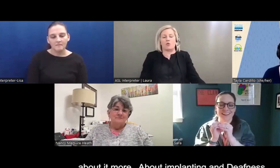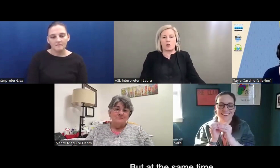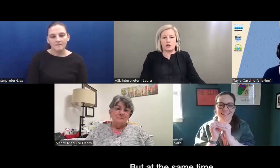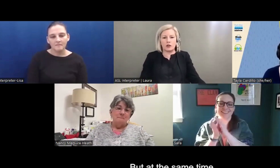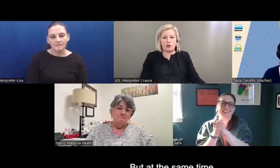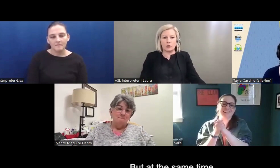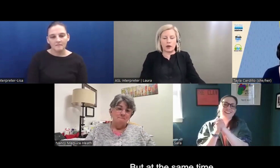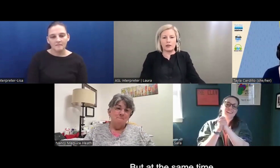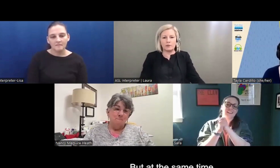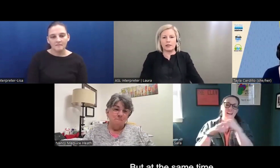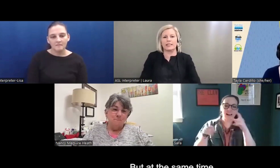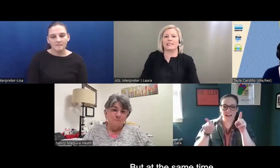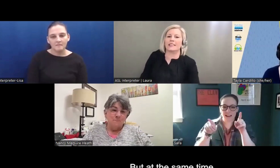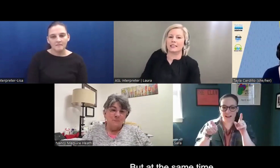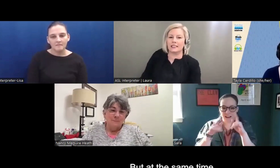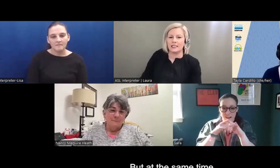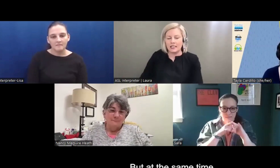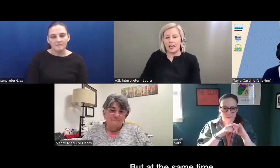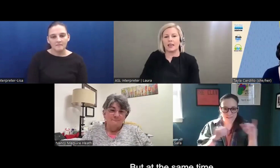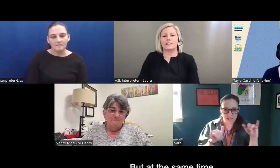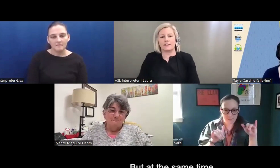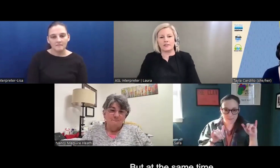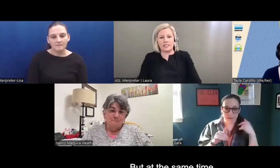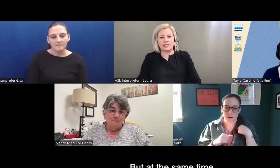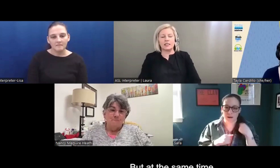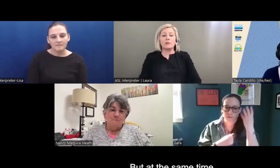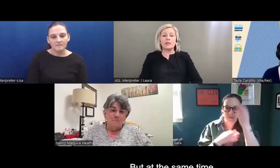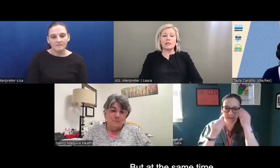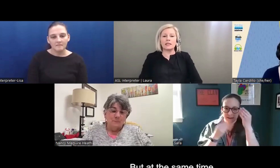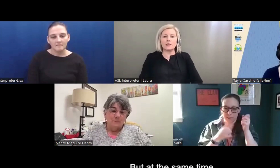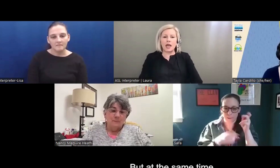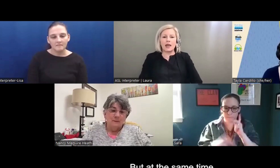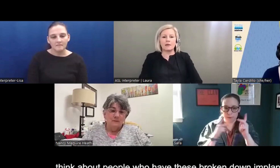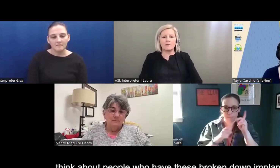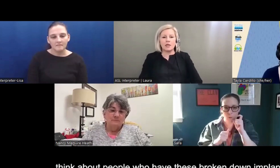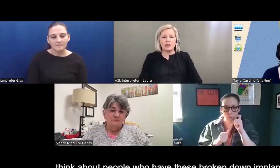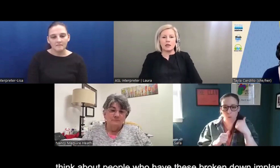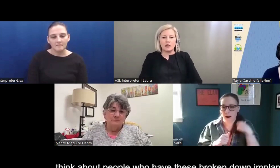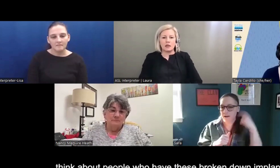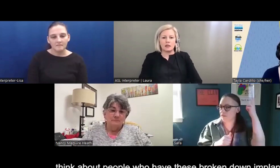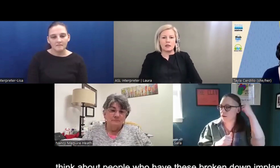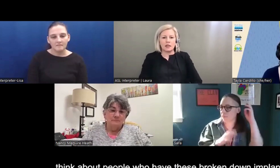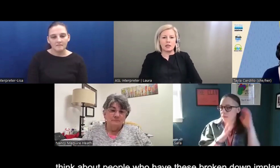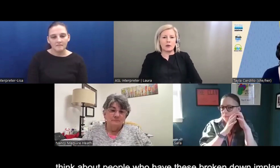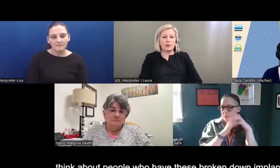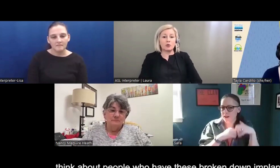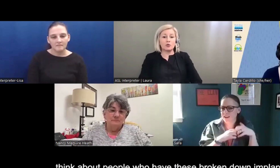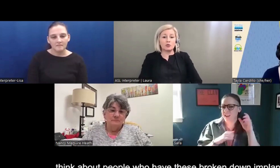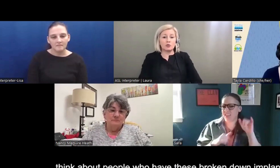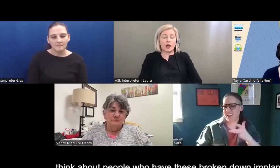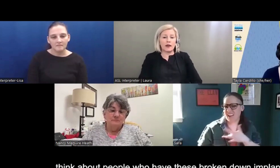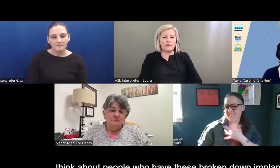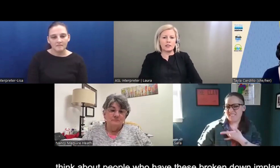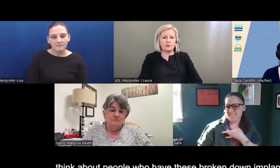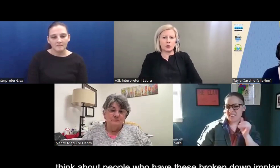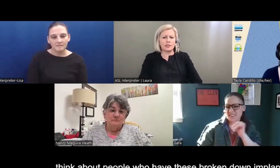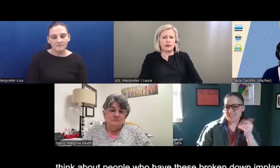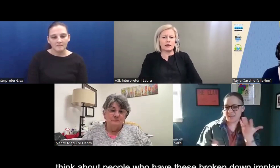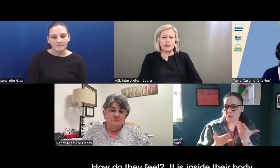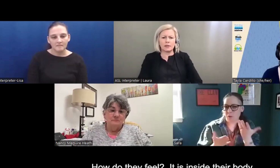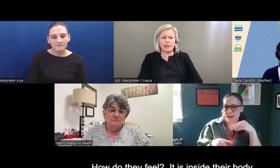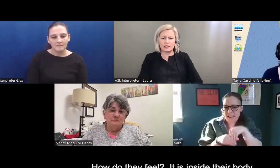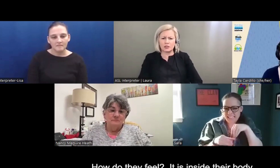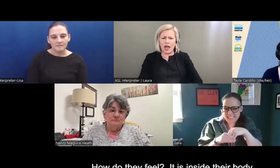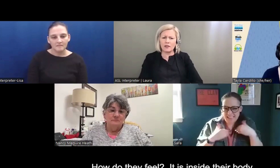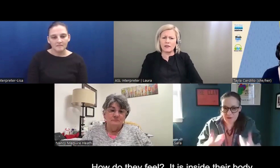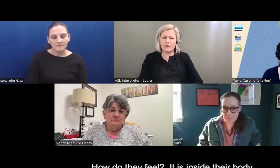Think about it more, you know, about implanting and, and deafness, but at the same time, think about people who do have these broken down